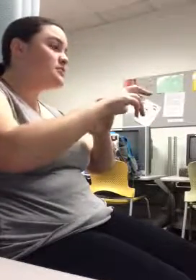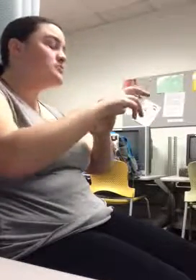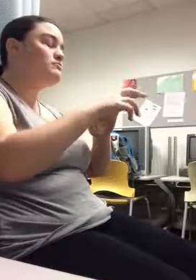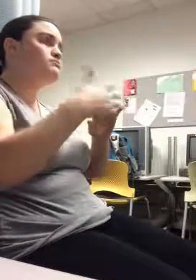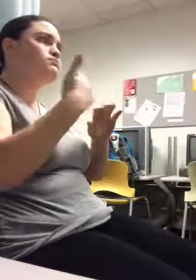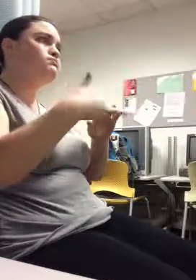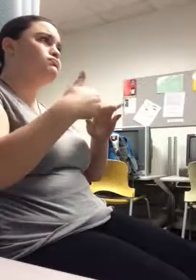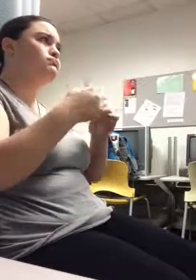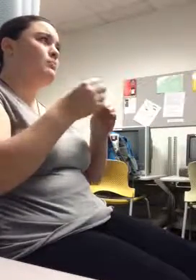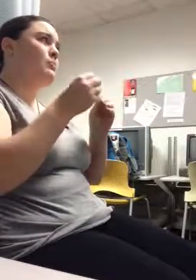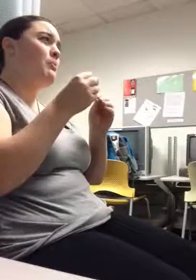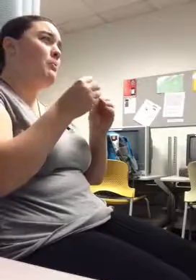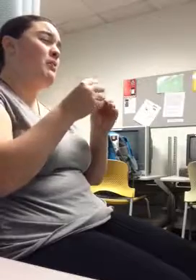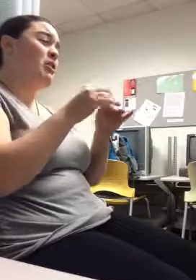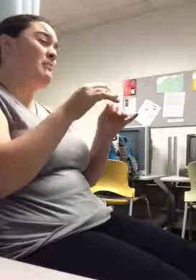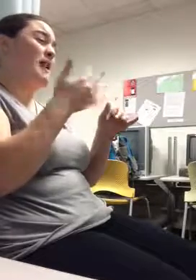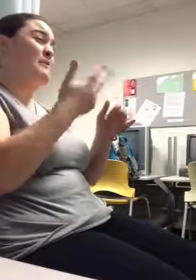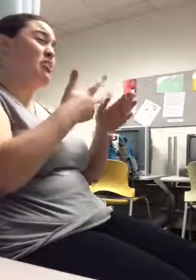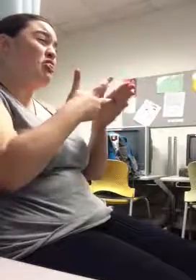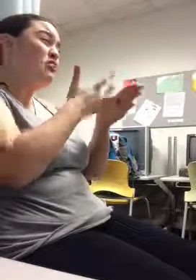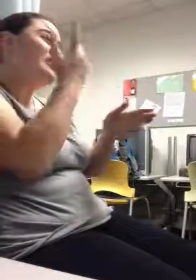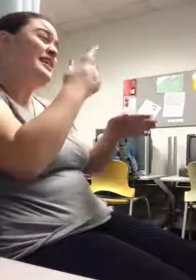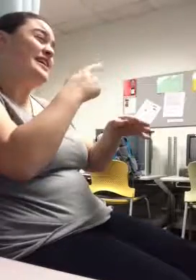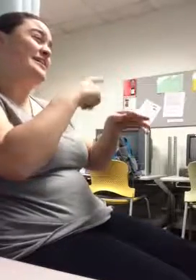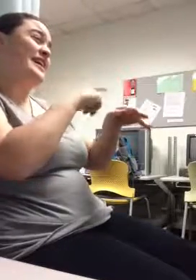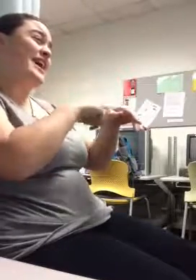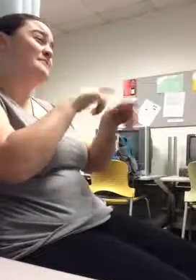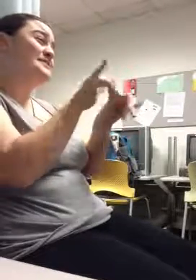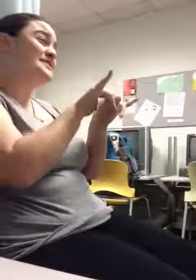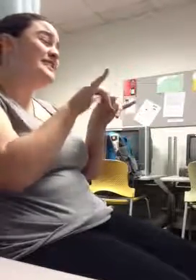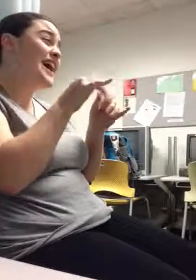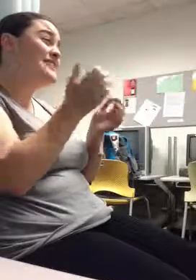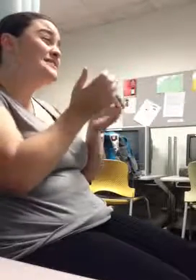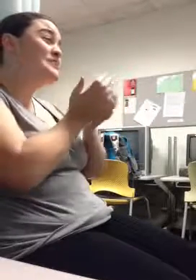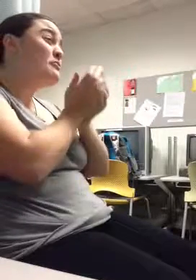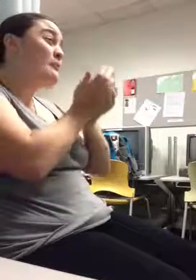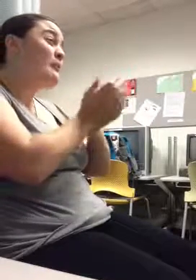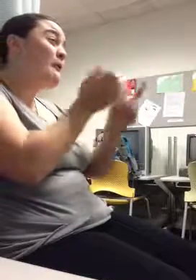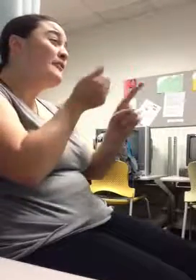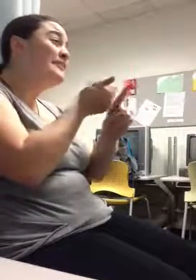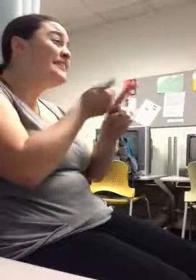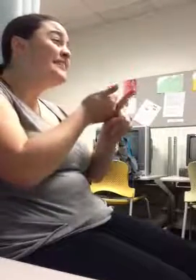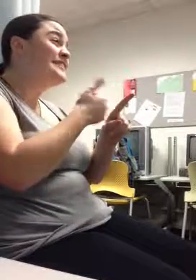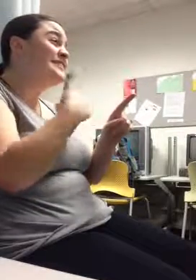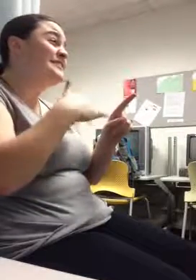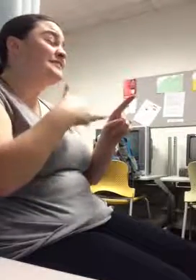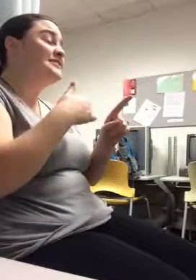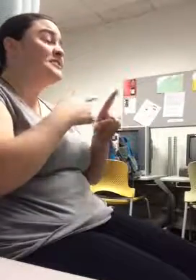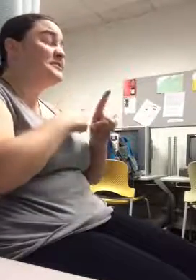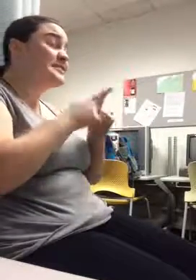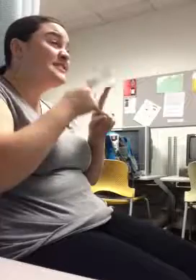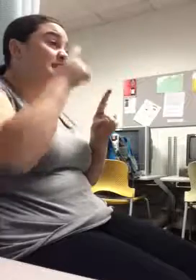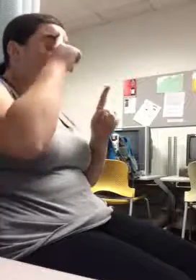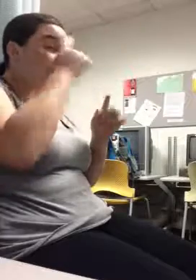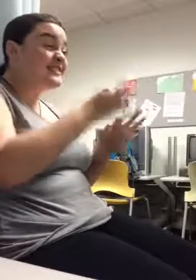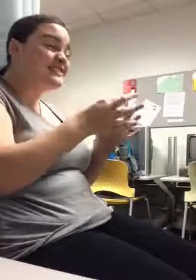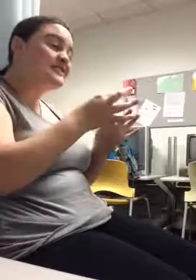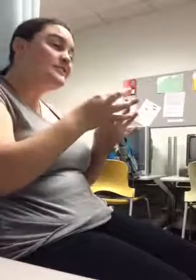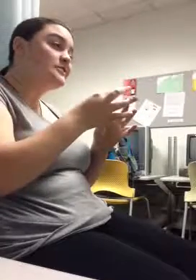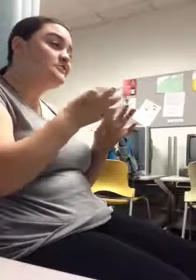size of the raft. So I was a little intimidated. But we went for it. She convinced me, and I'm always